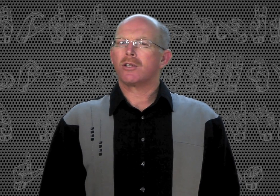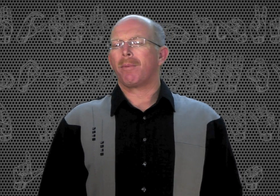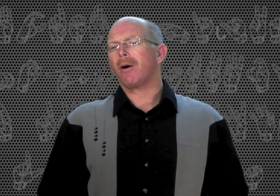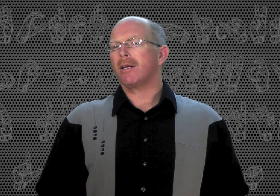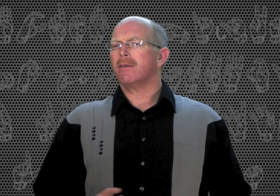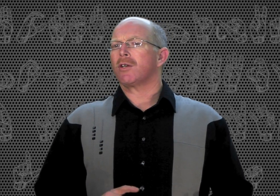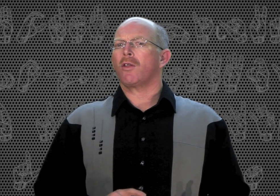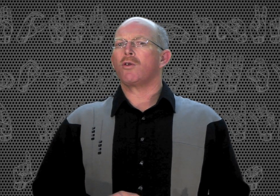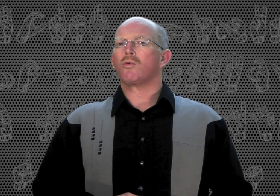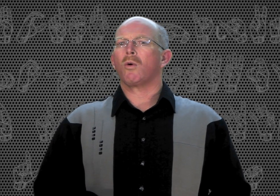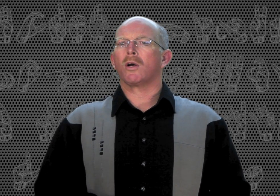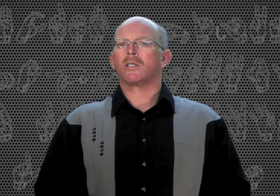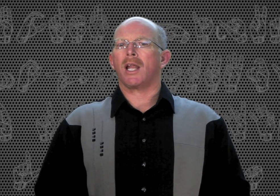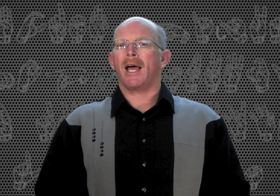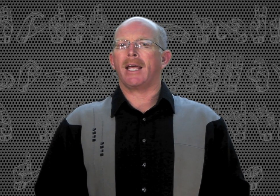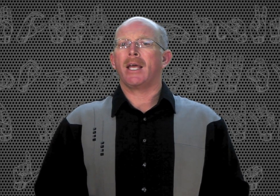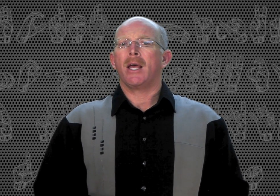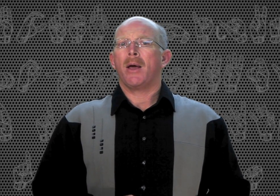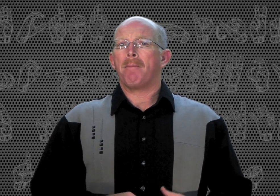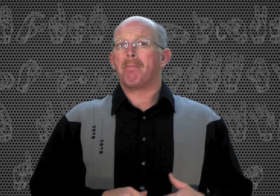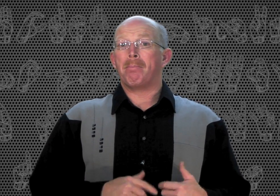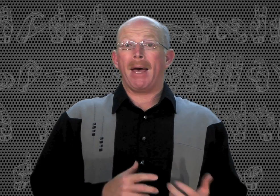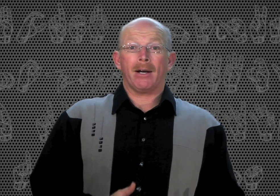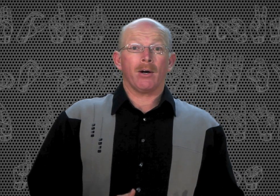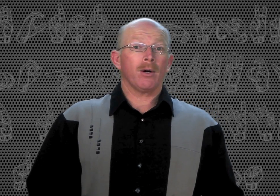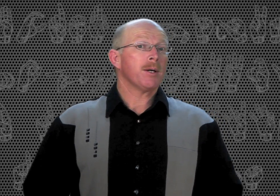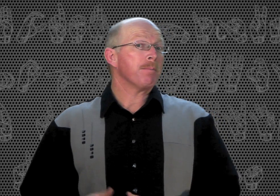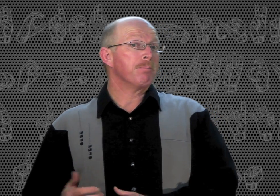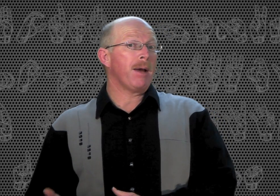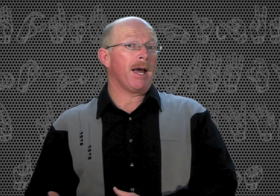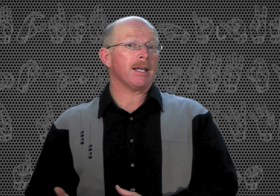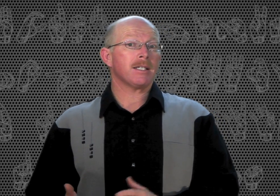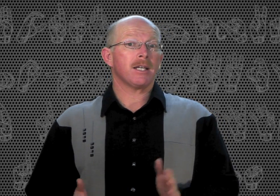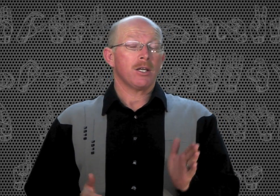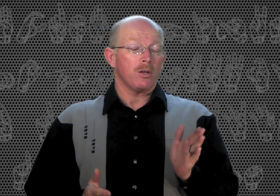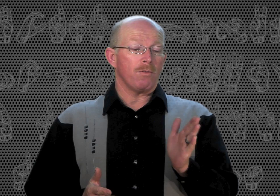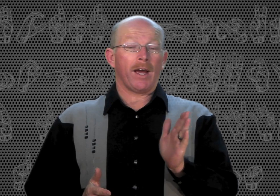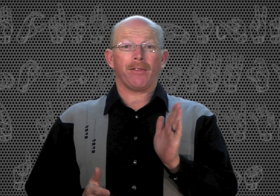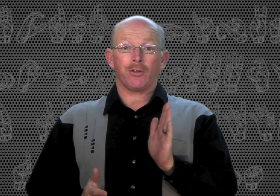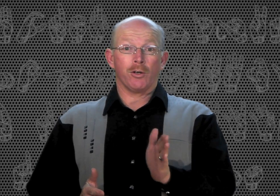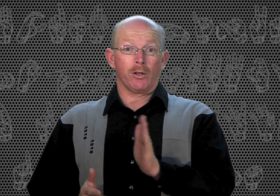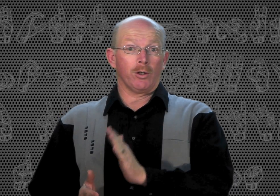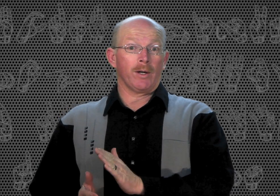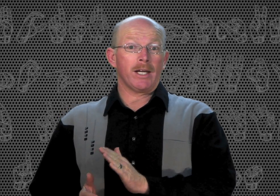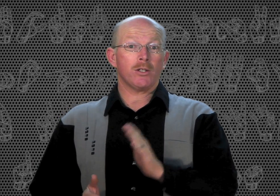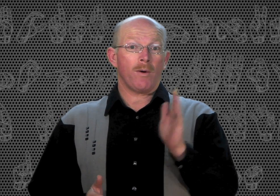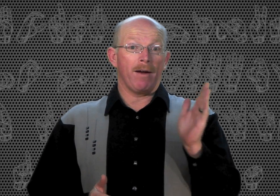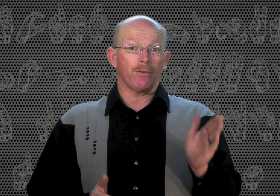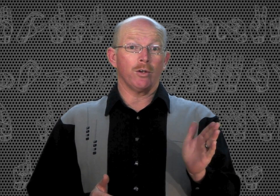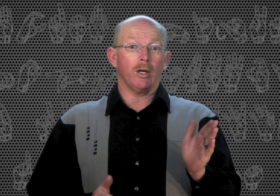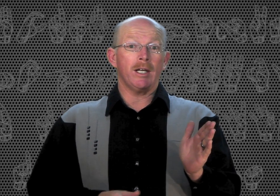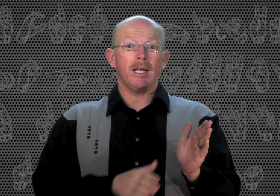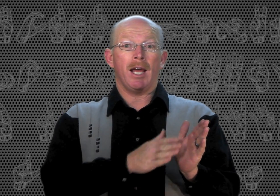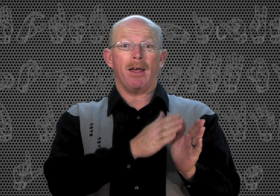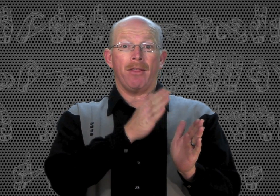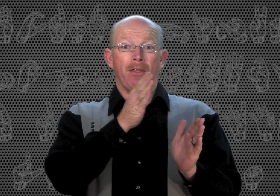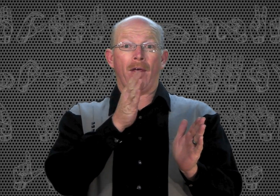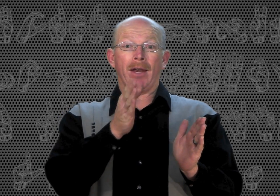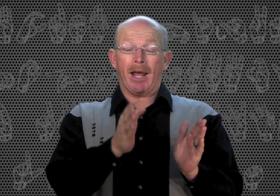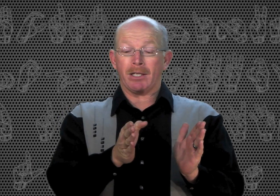Superlatives are those words like better, best, you've got your degrees, you have good, and the next